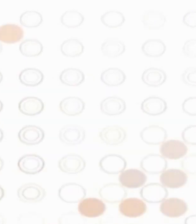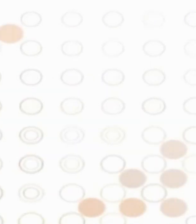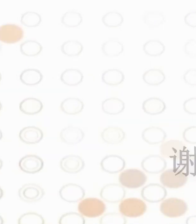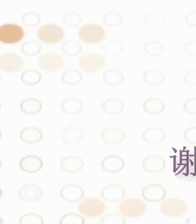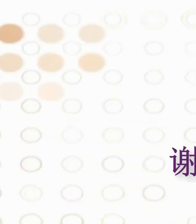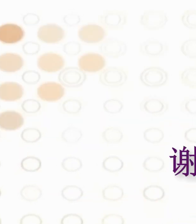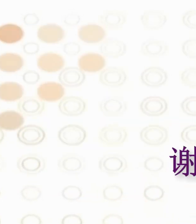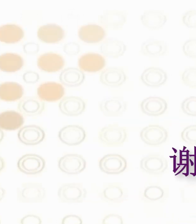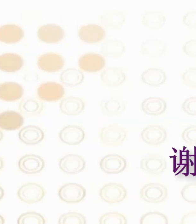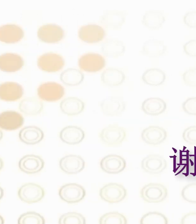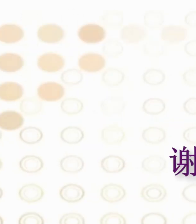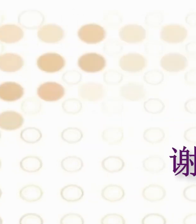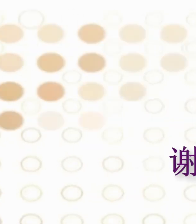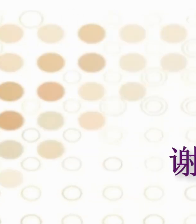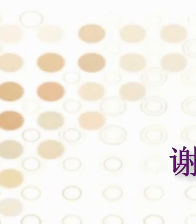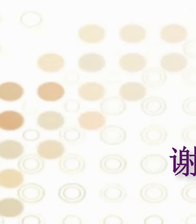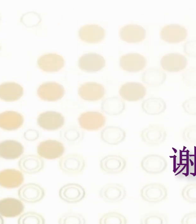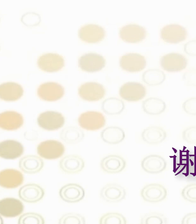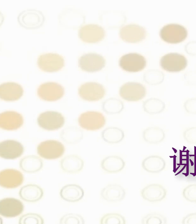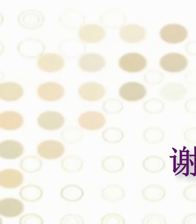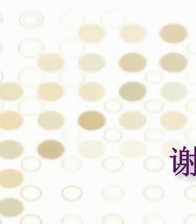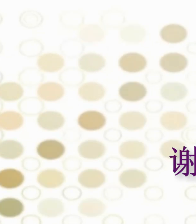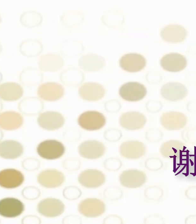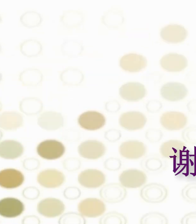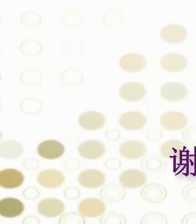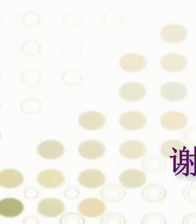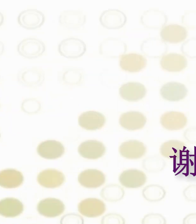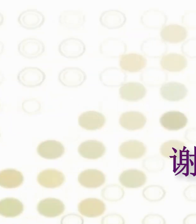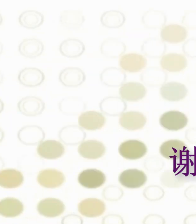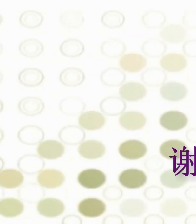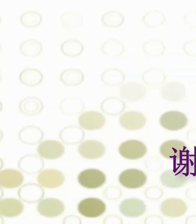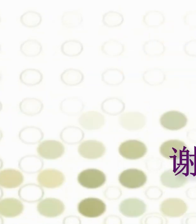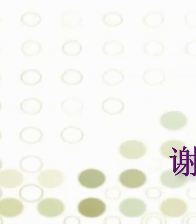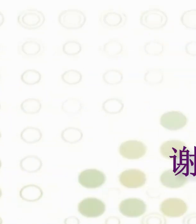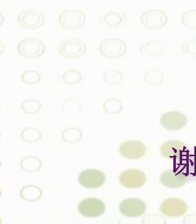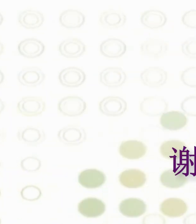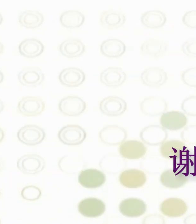didn't Go